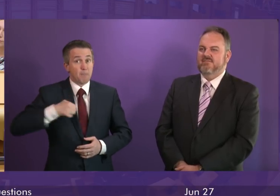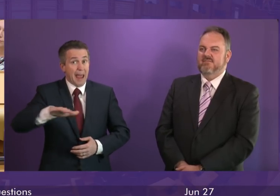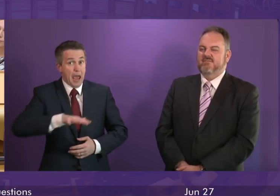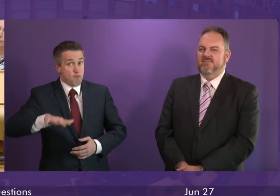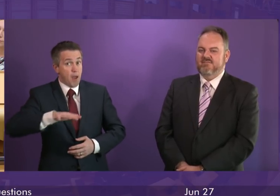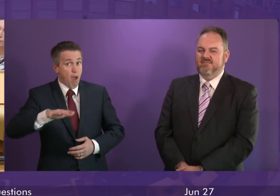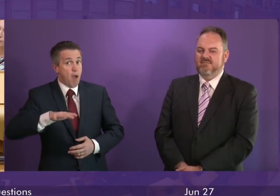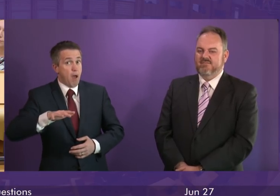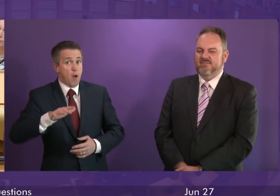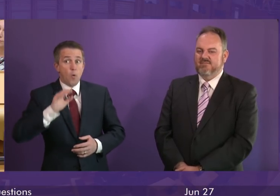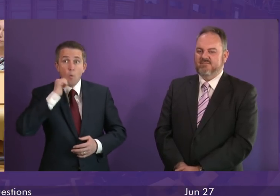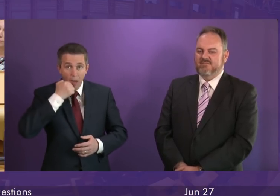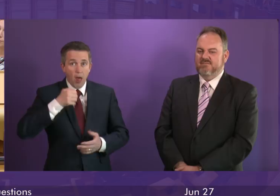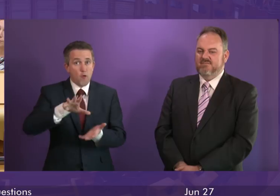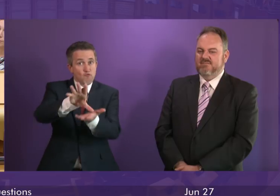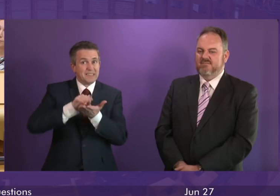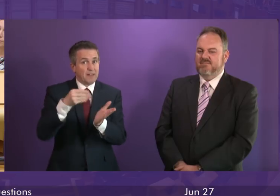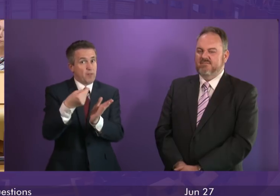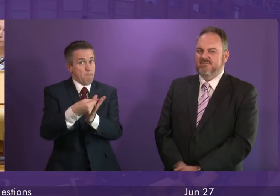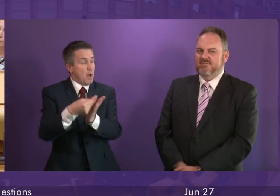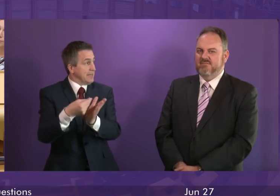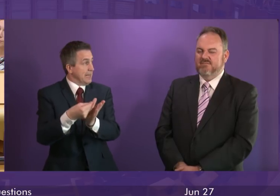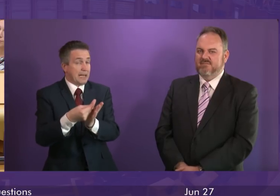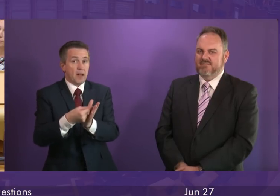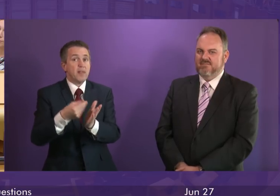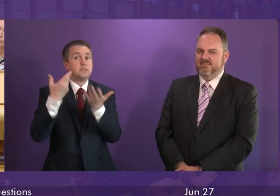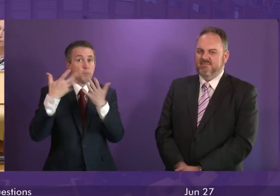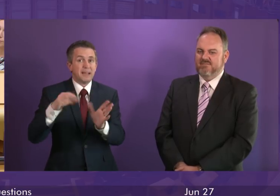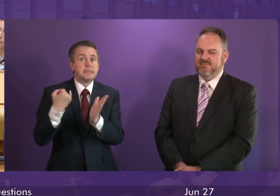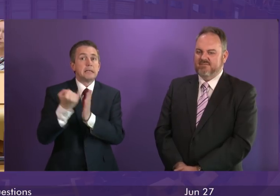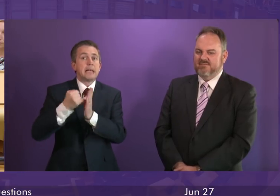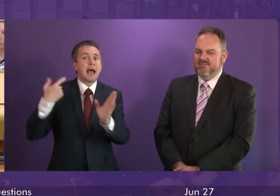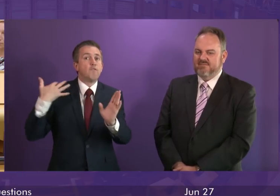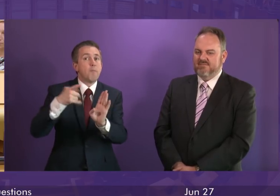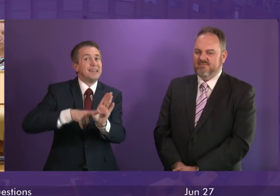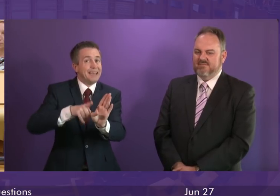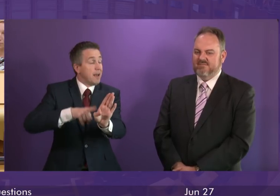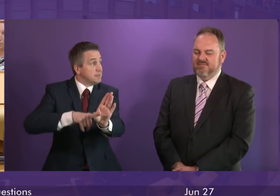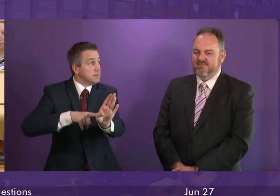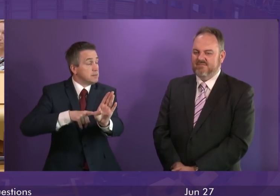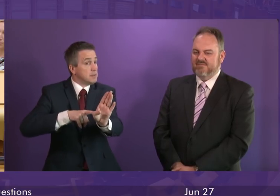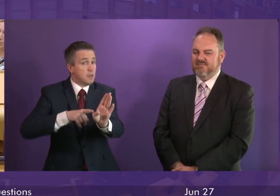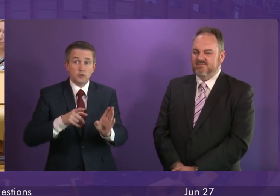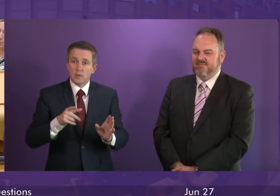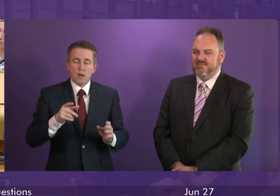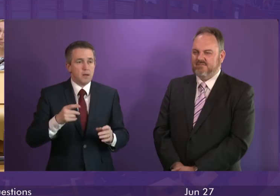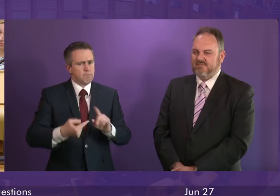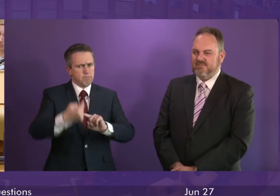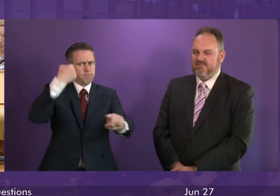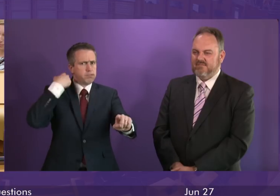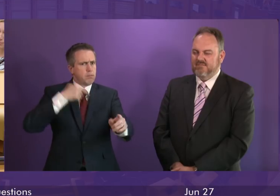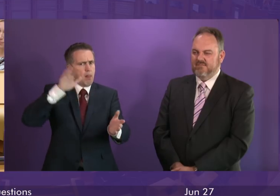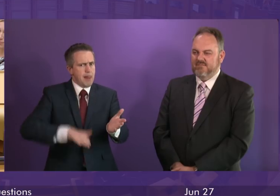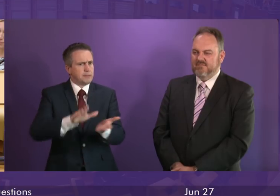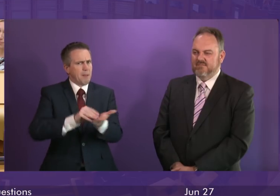get the money that they were denied for years and years. This is a historic wrong. It is a